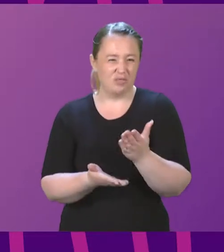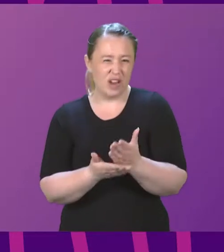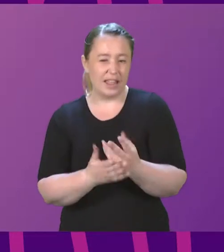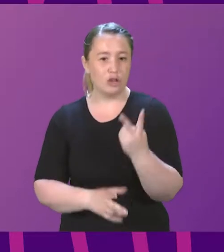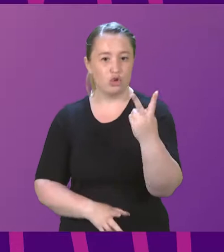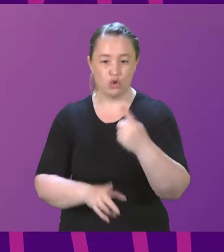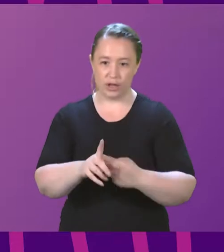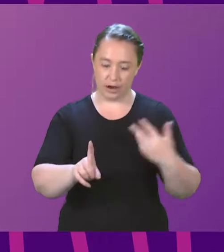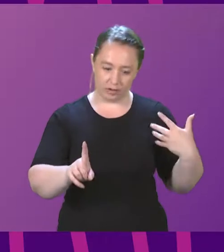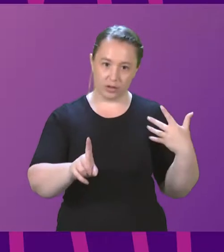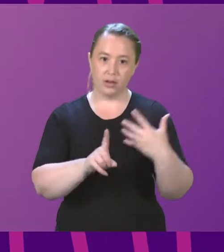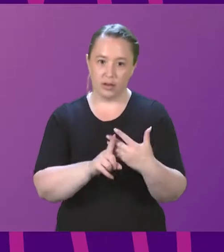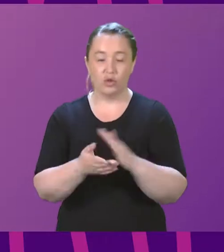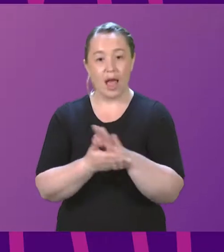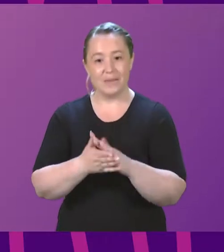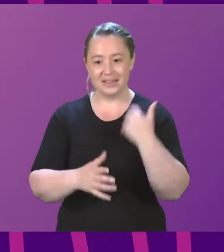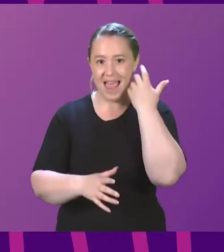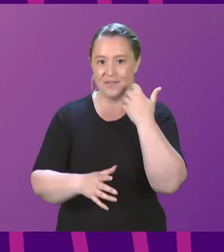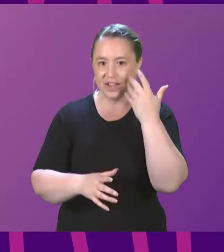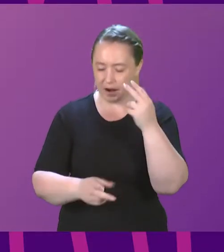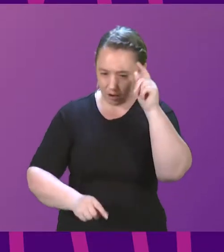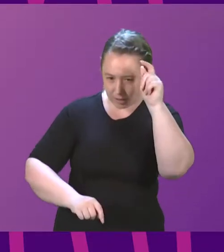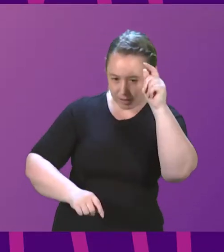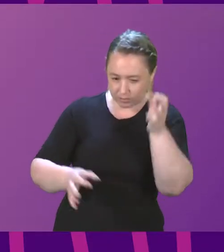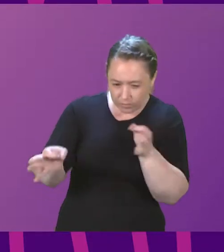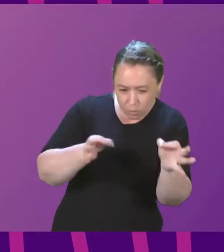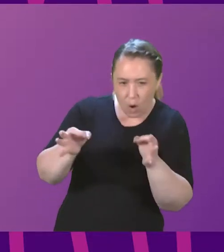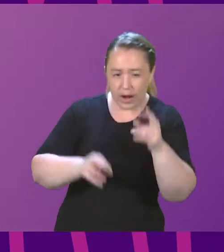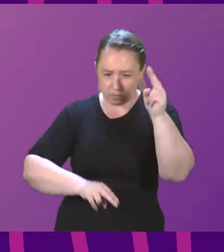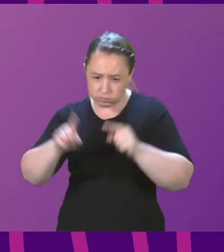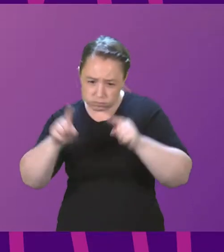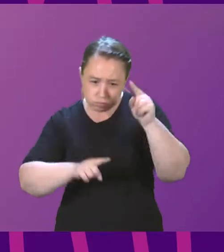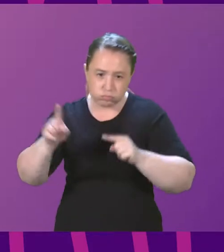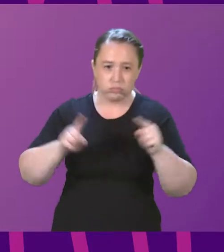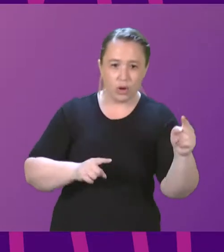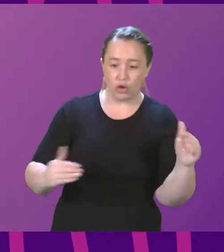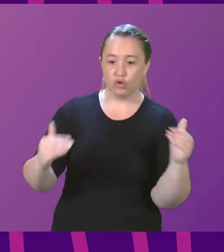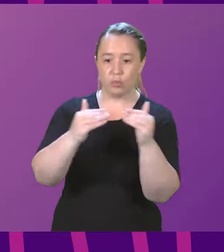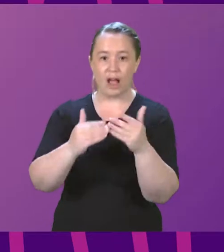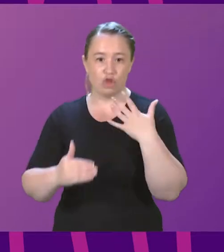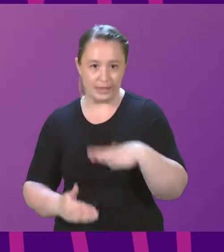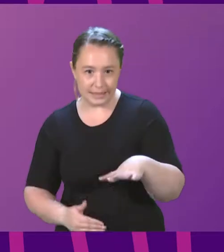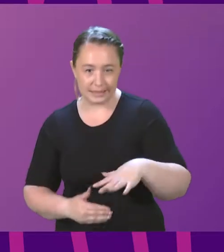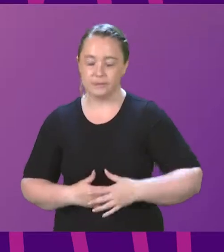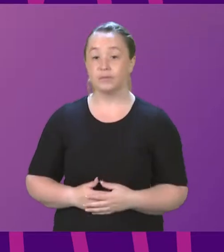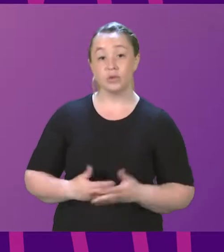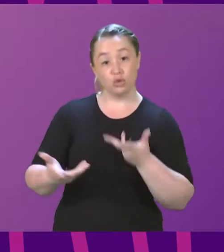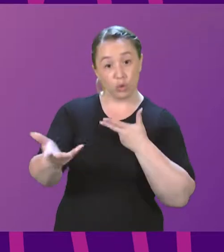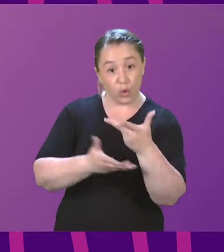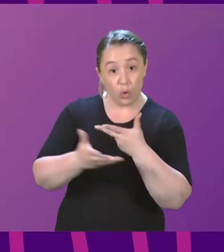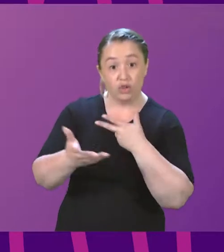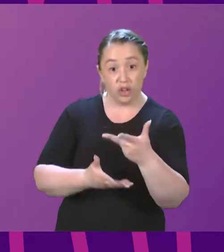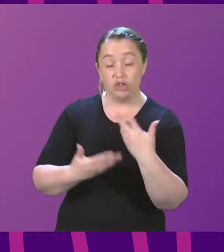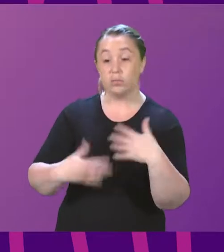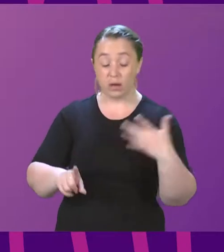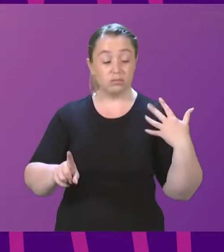obviously it varies from year to year. Now, Members will be aware that negotiations with the profession have now been going on for some